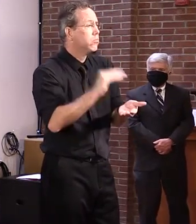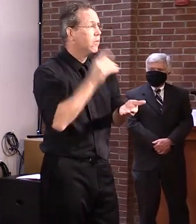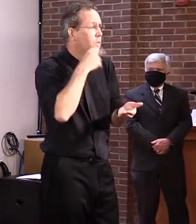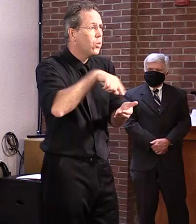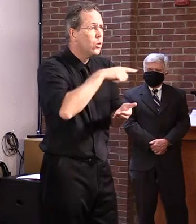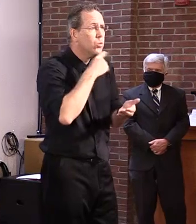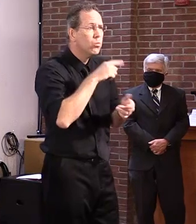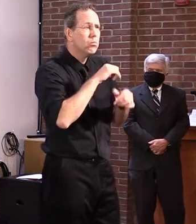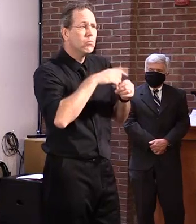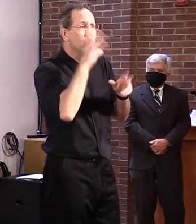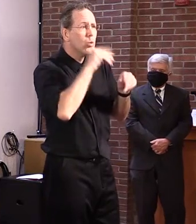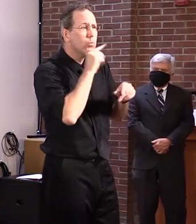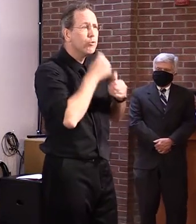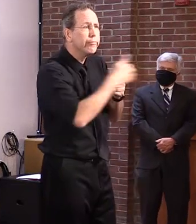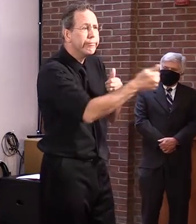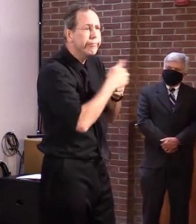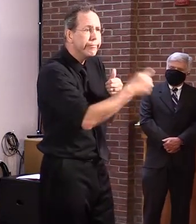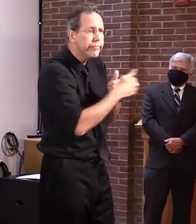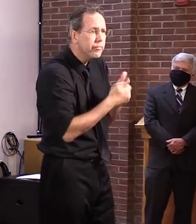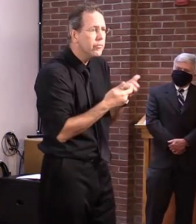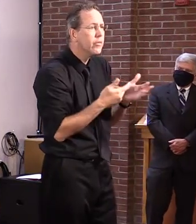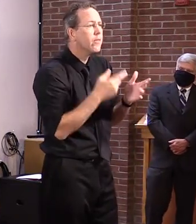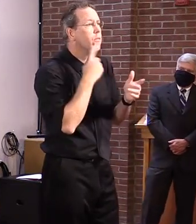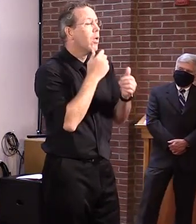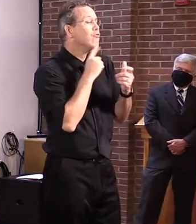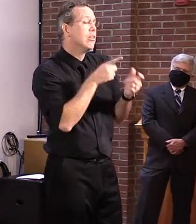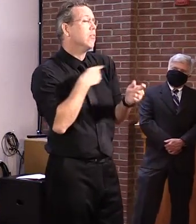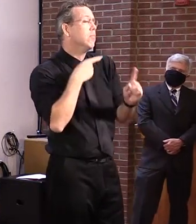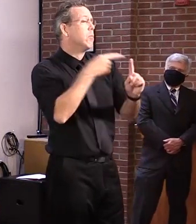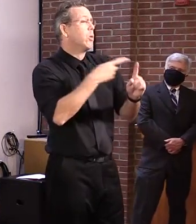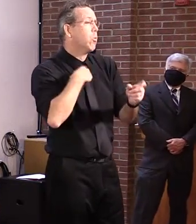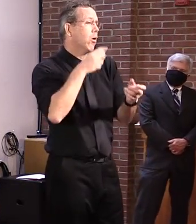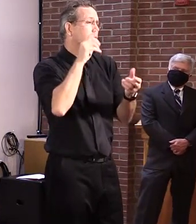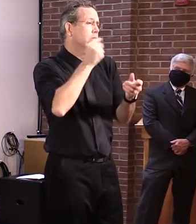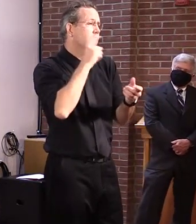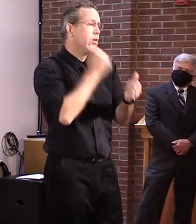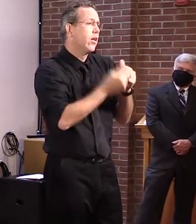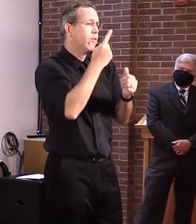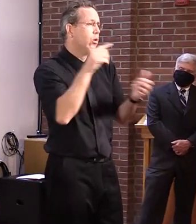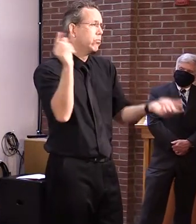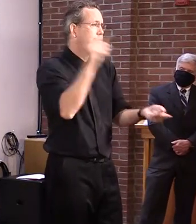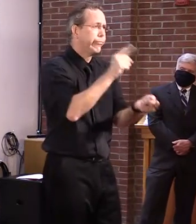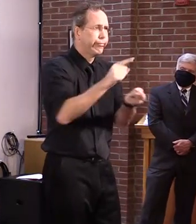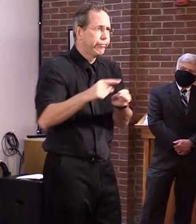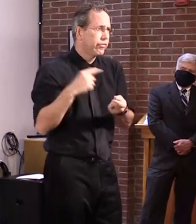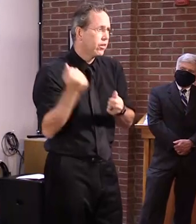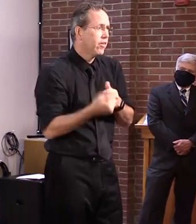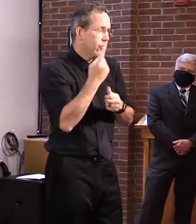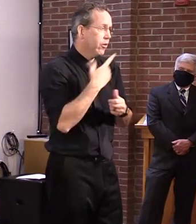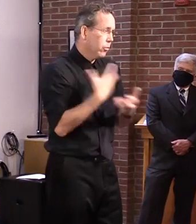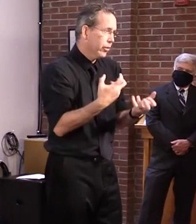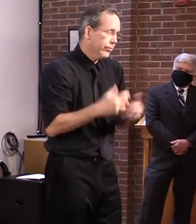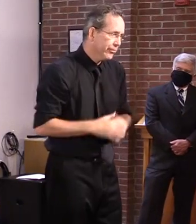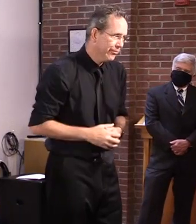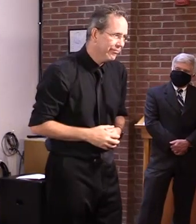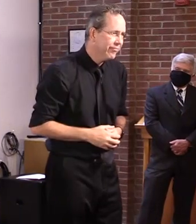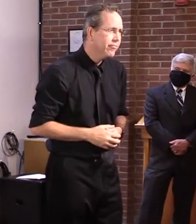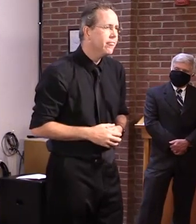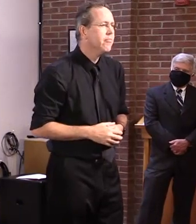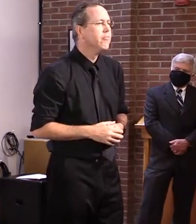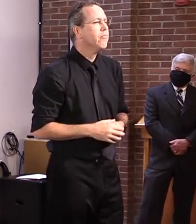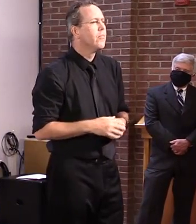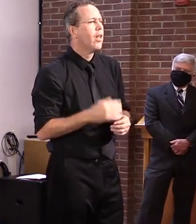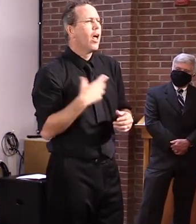um, and I don't mind having the conversation, but, uh, you know, I'm, I'm struggling a bit, uh, with, with folks and, and I understand